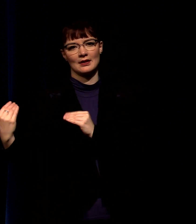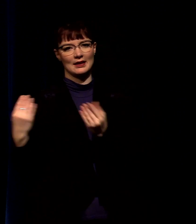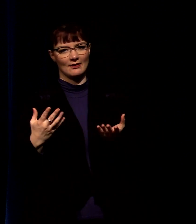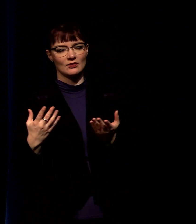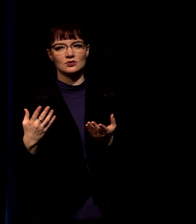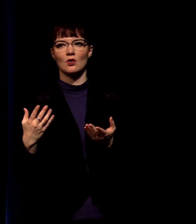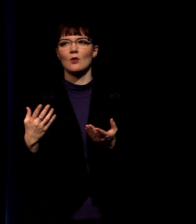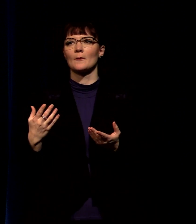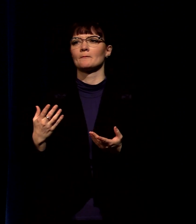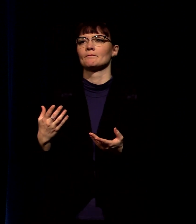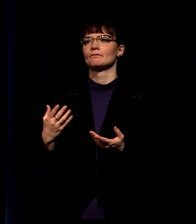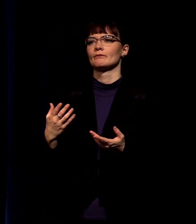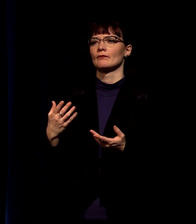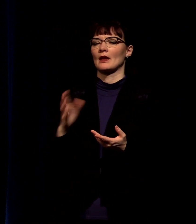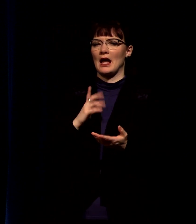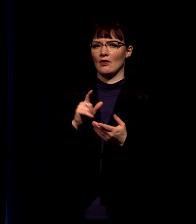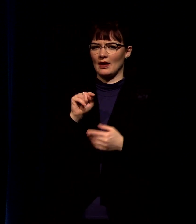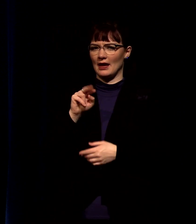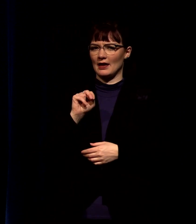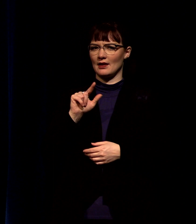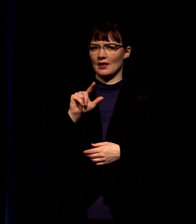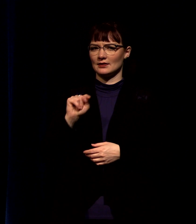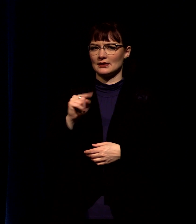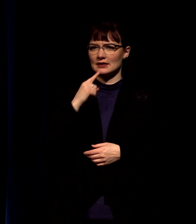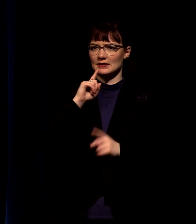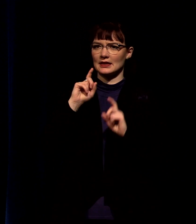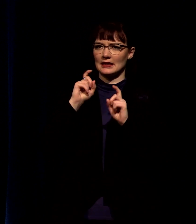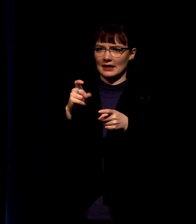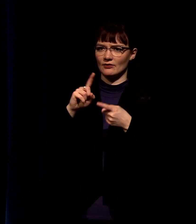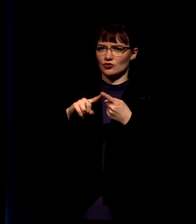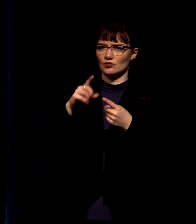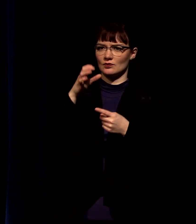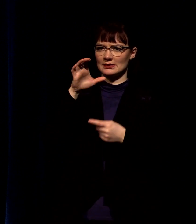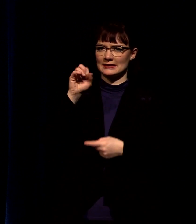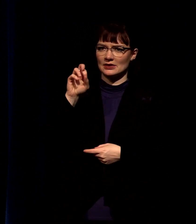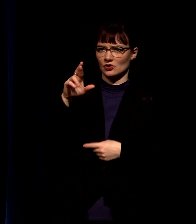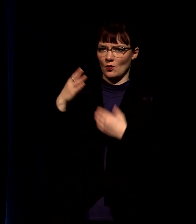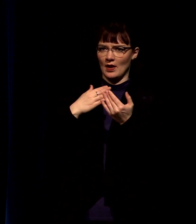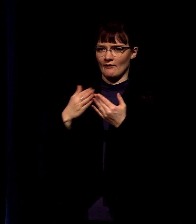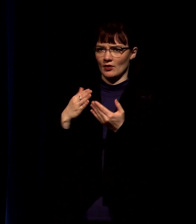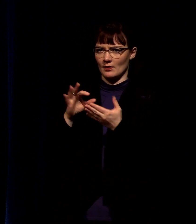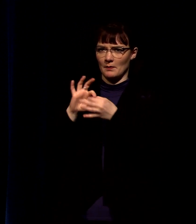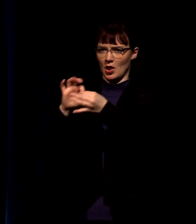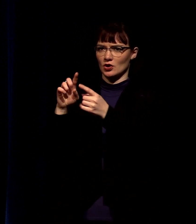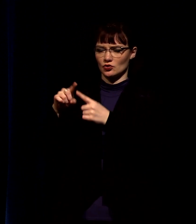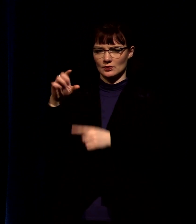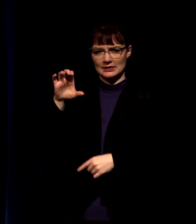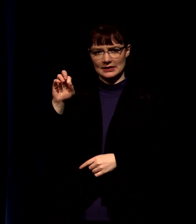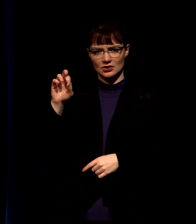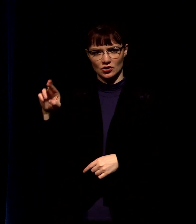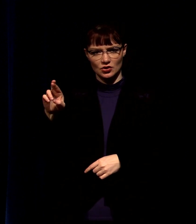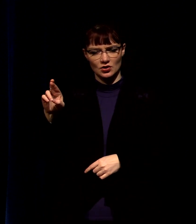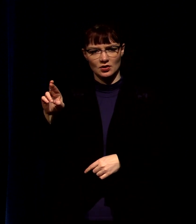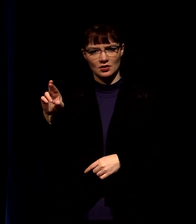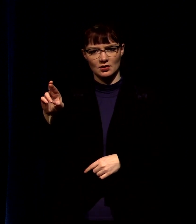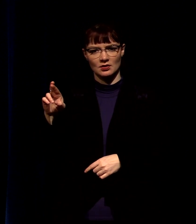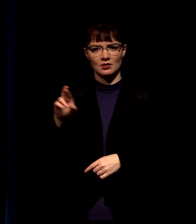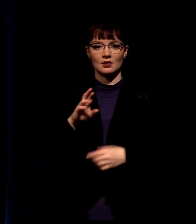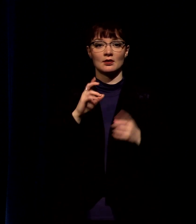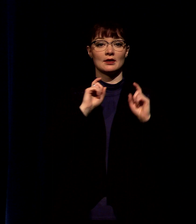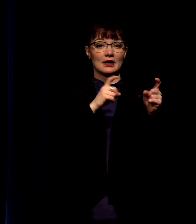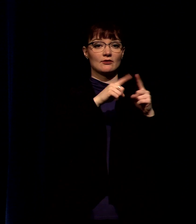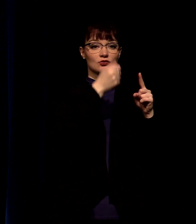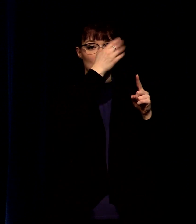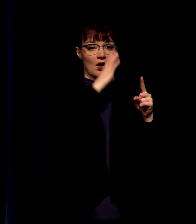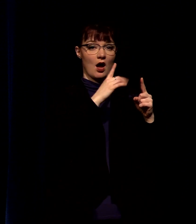our nlt doesn't pick this up well but our nlt says give to caesar what belongs to caesar so jesus's response give to caesar what belongs to caesar